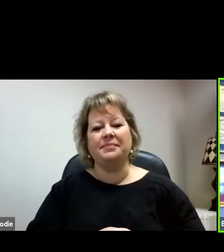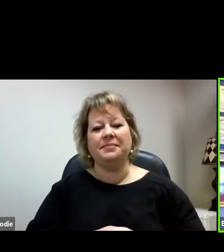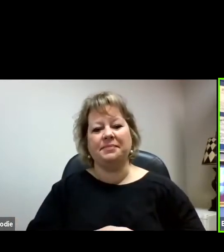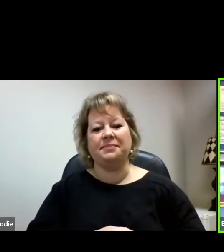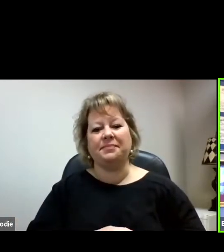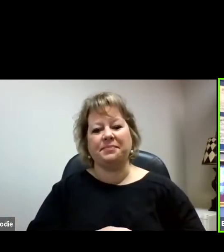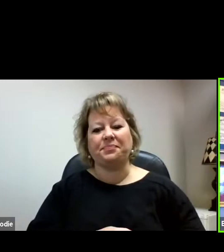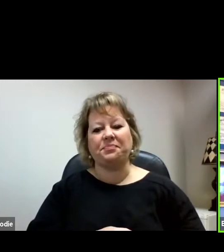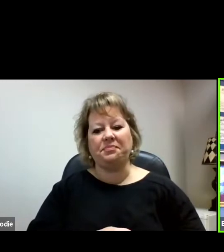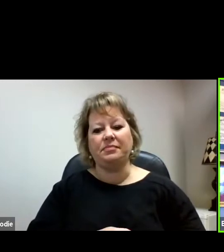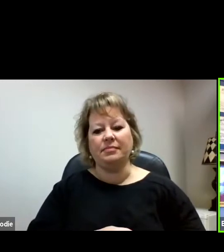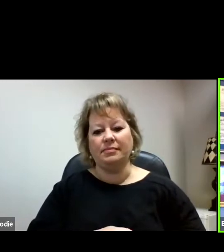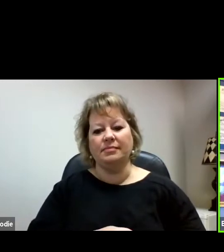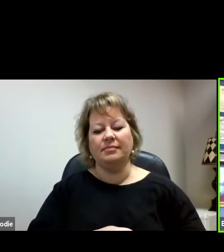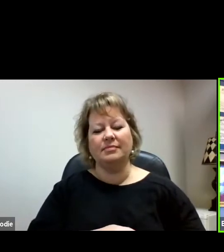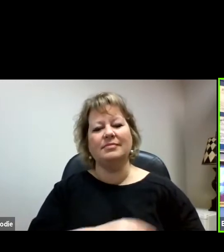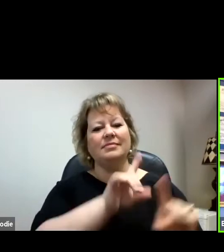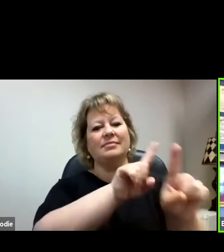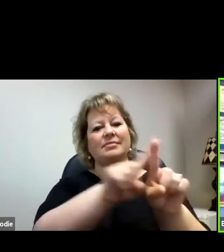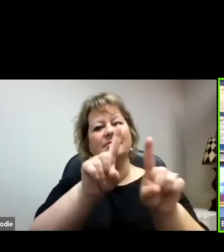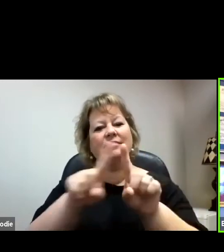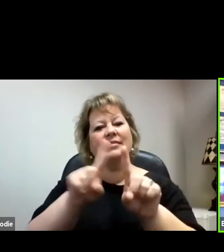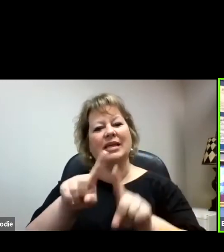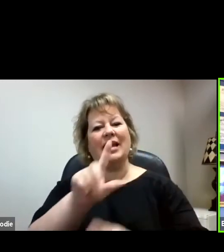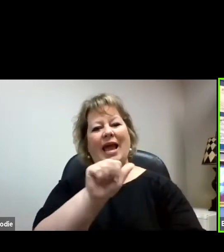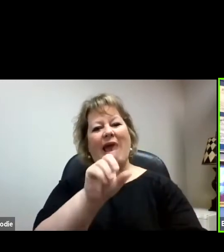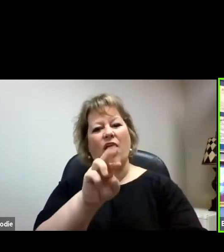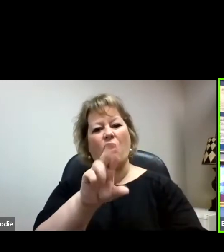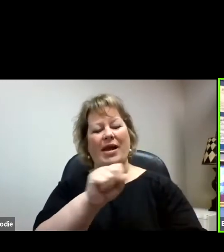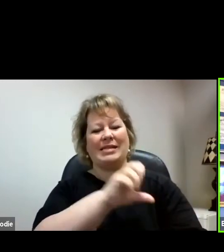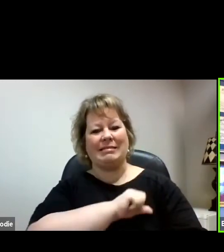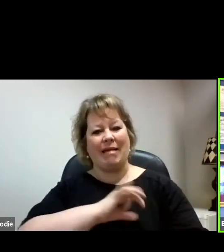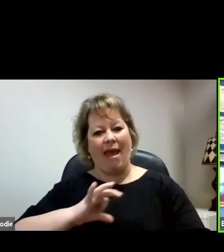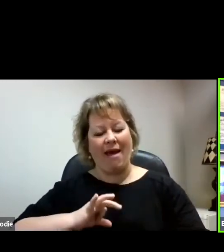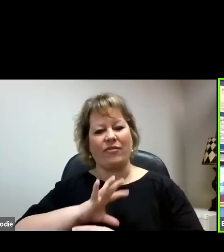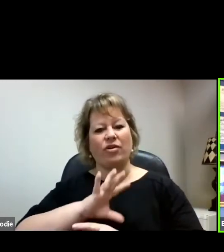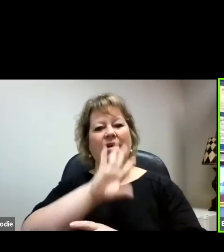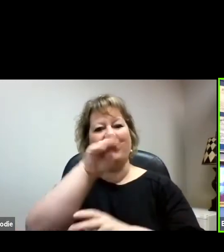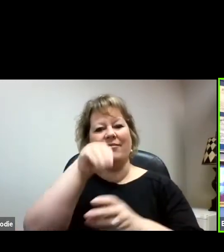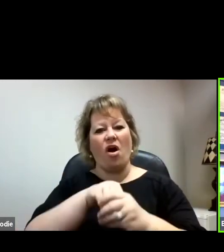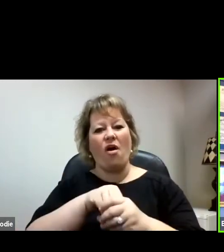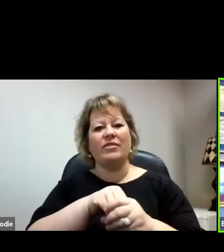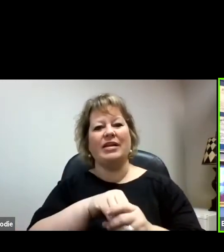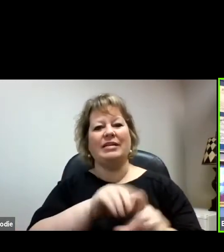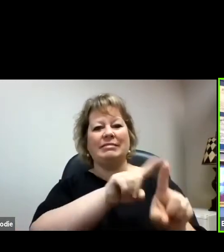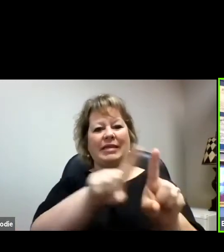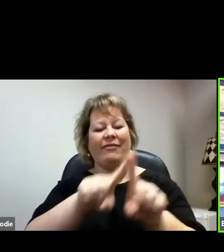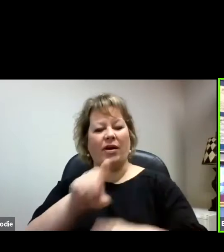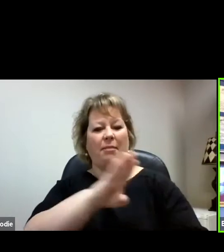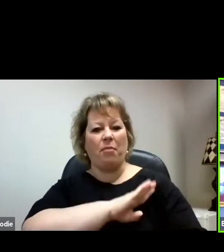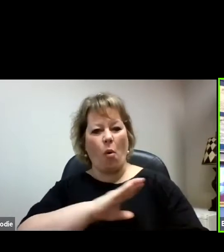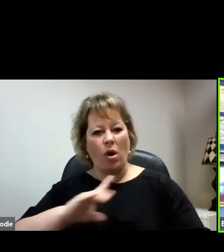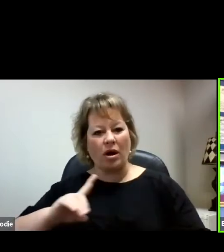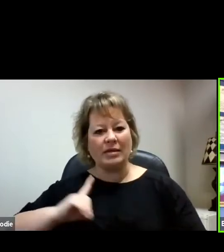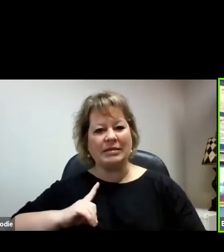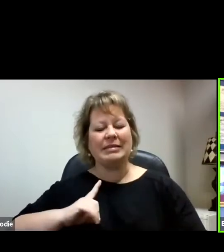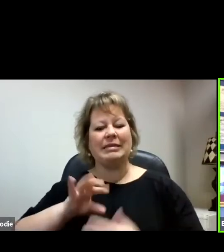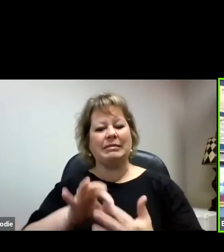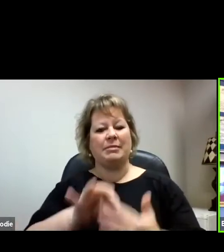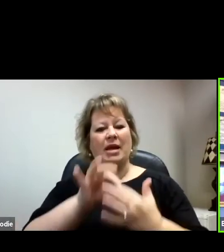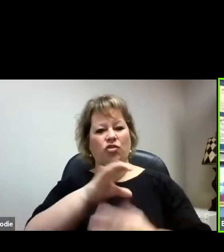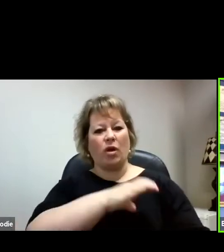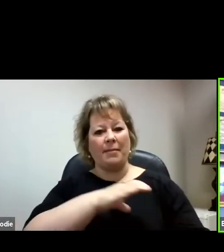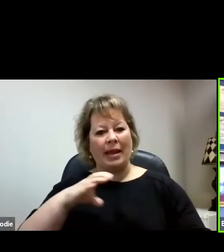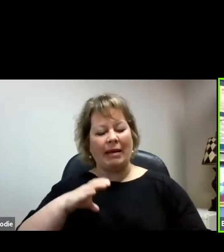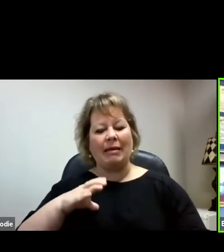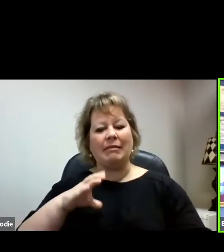And various ADRS staff serve on boards, the Regional Workforce Councils, and some of the special committees and task forces